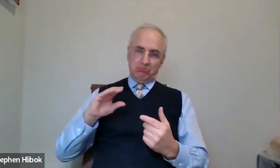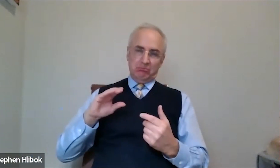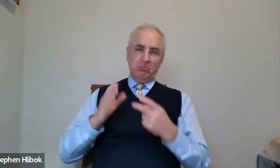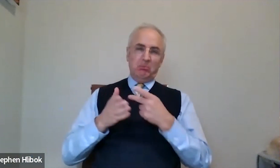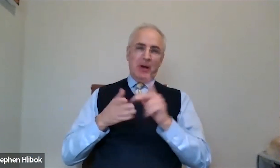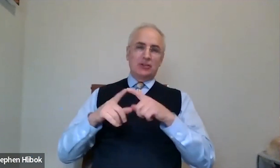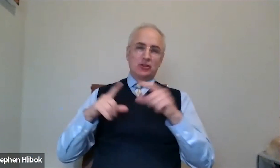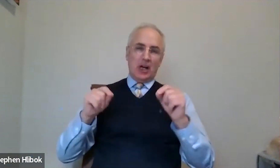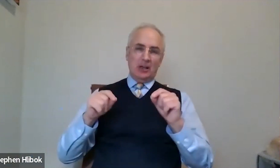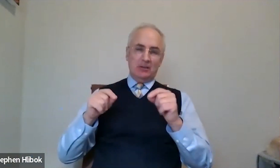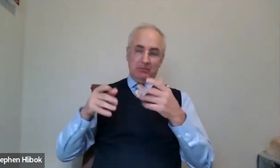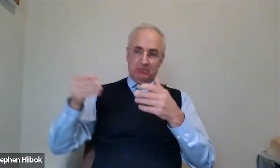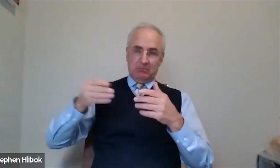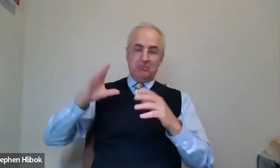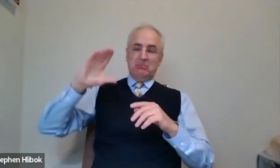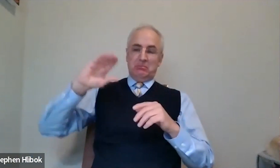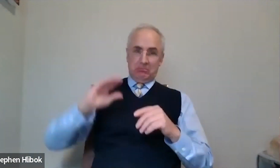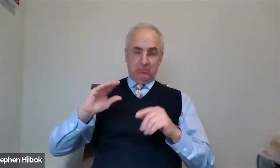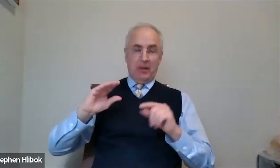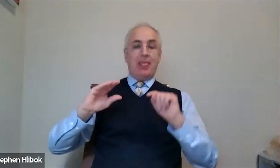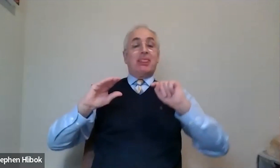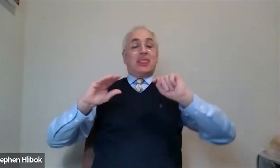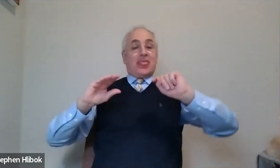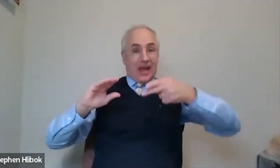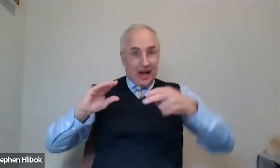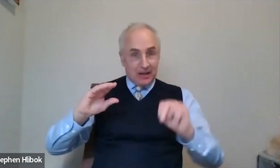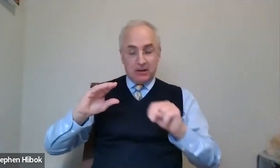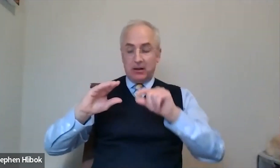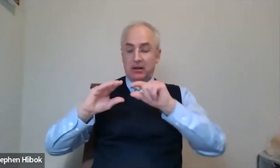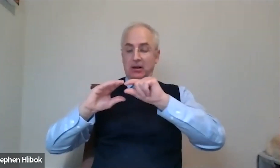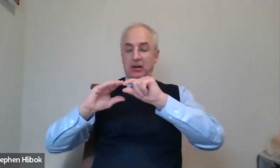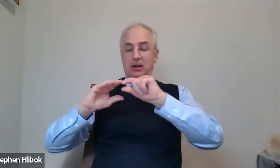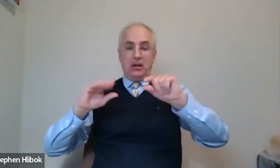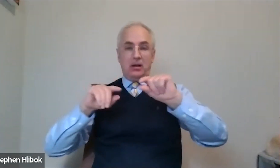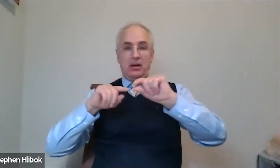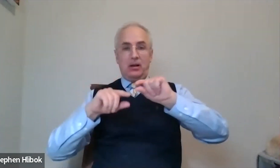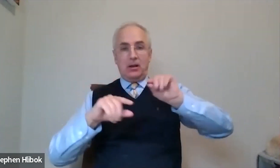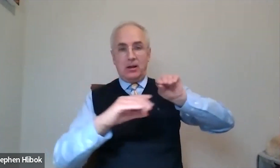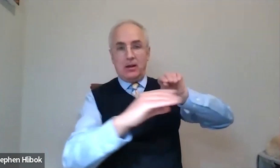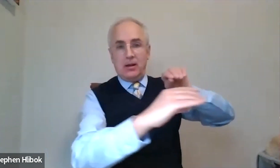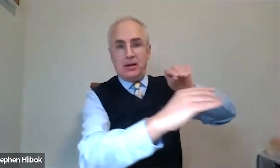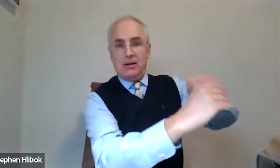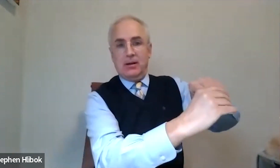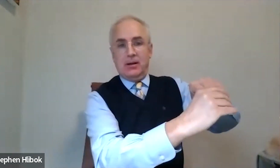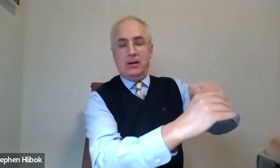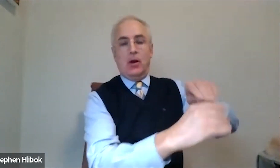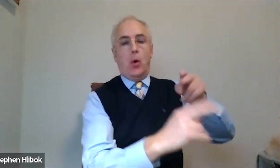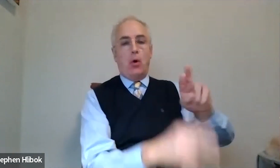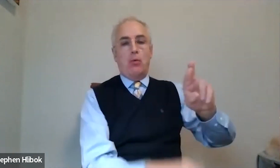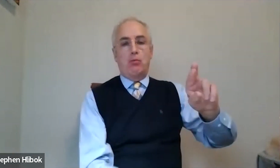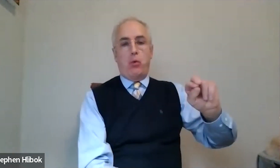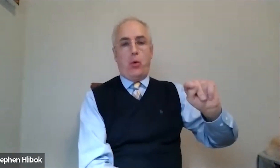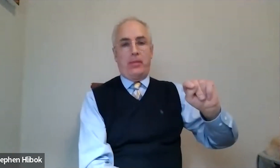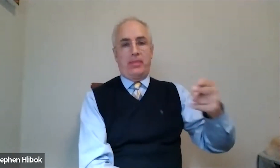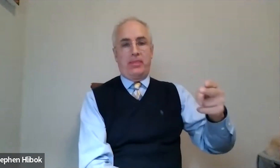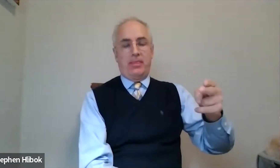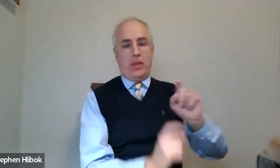As you earn money, you pay taxes, the money is taken out of your paycheck. From the net amount, you put that money